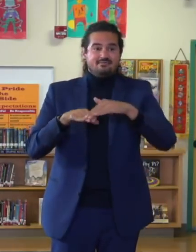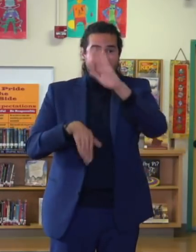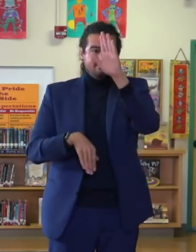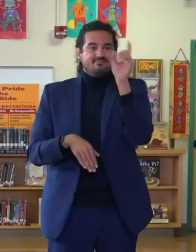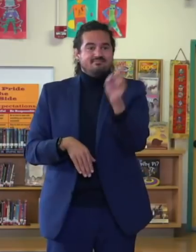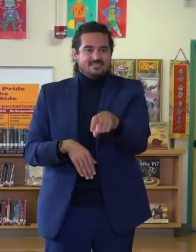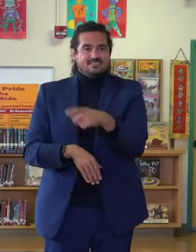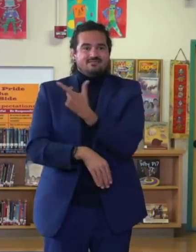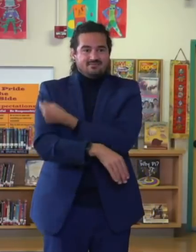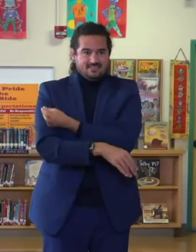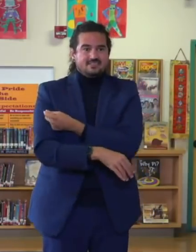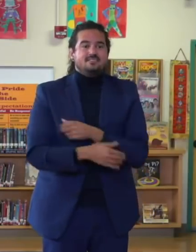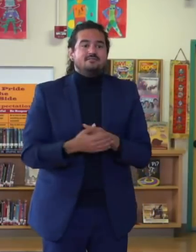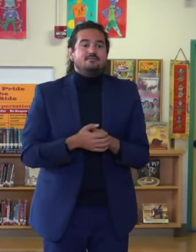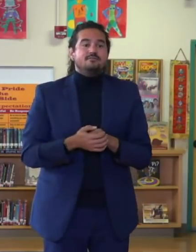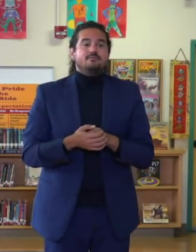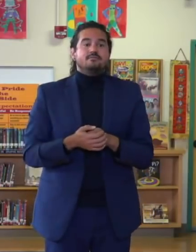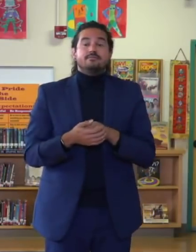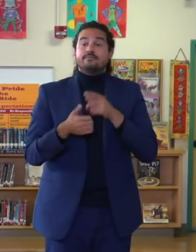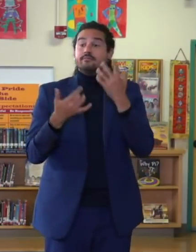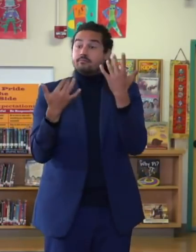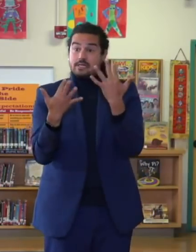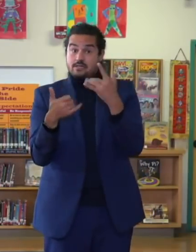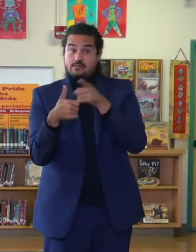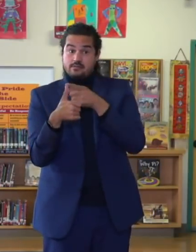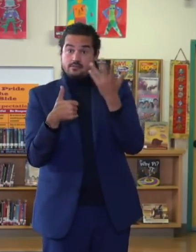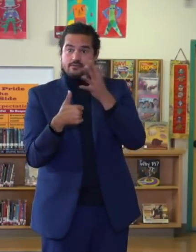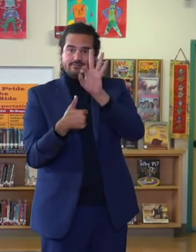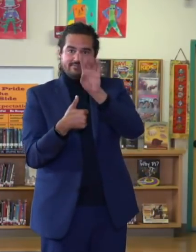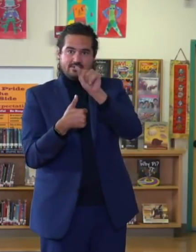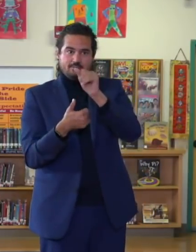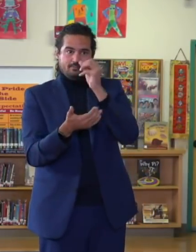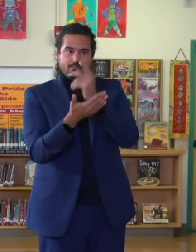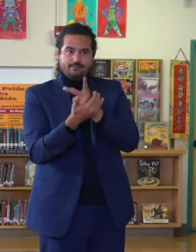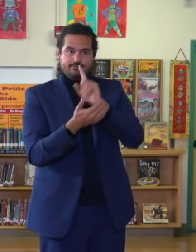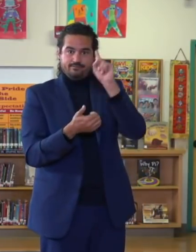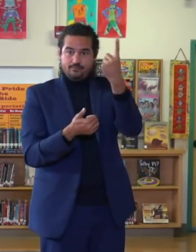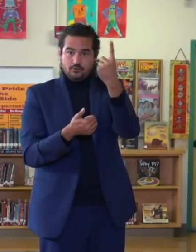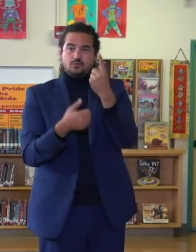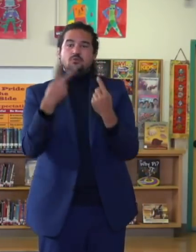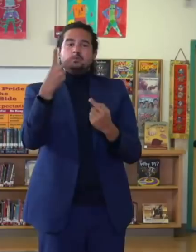the vaccination in different cohorts, starting with 12 and above,